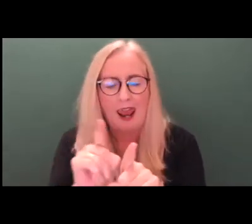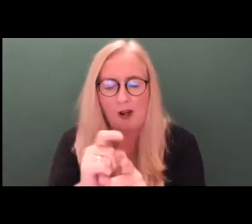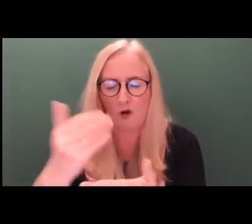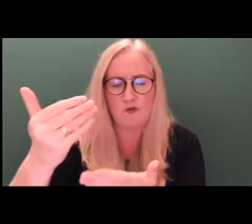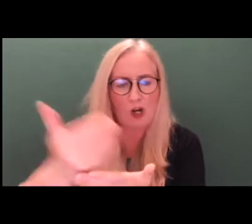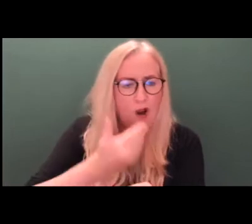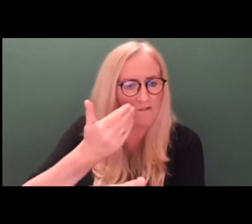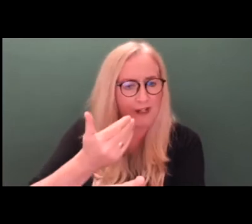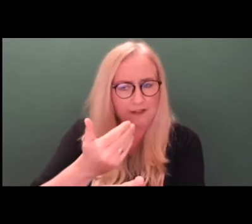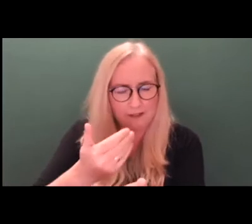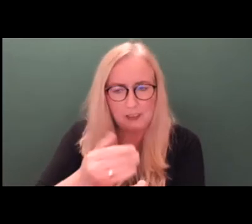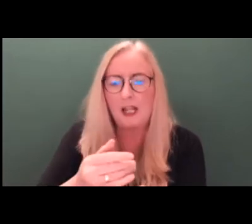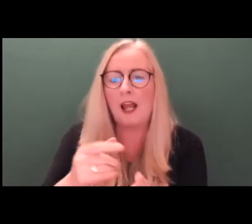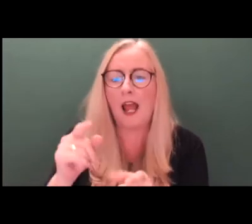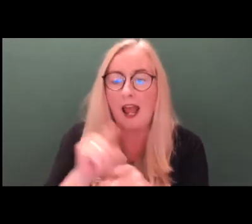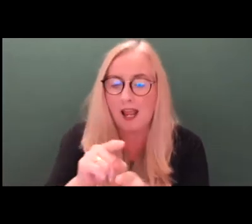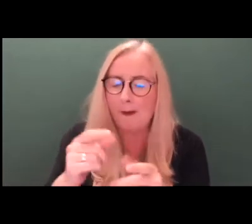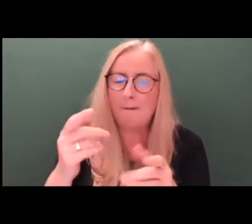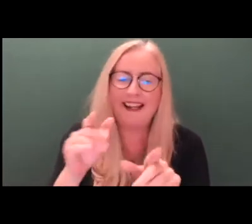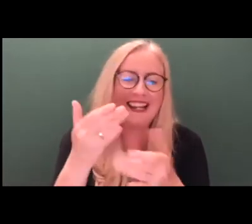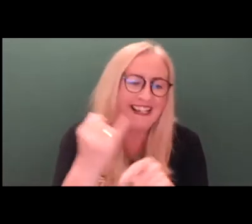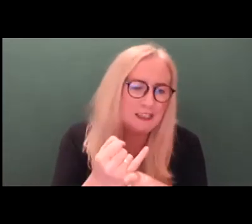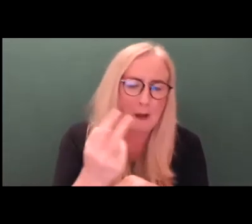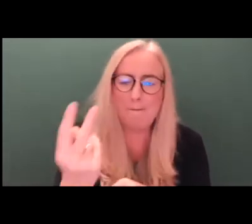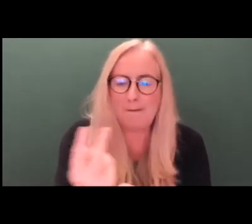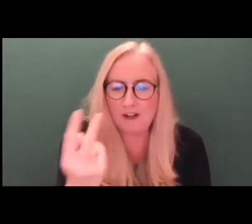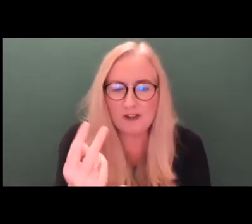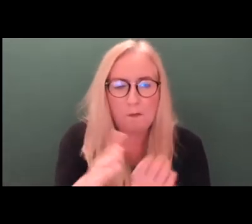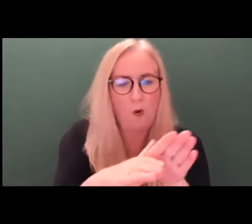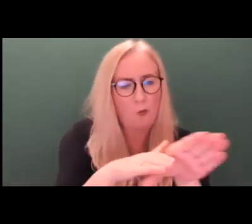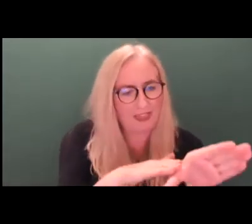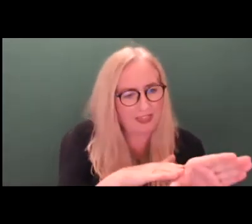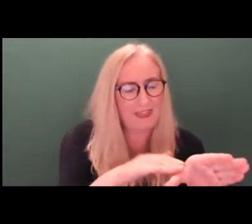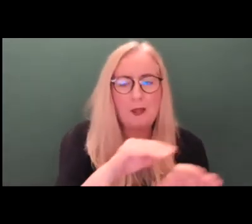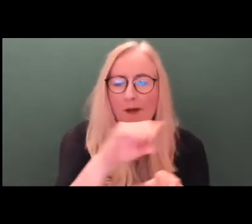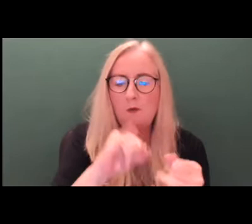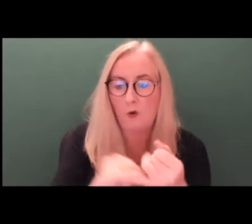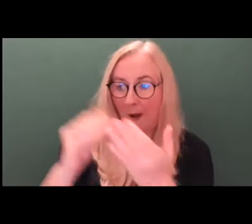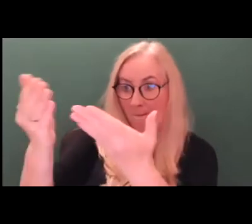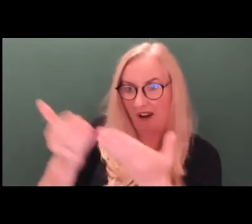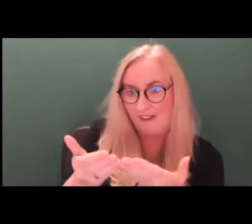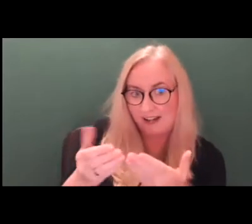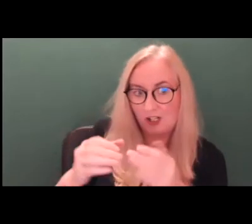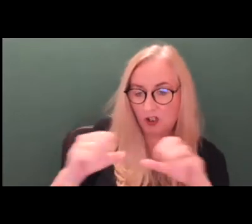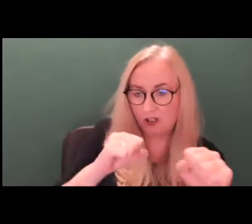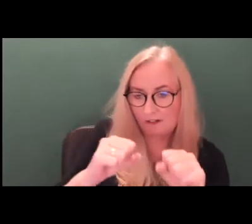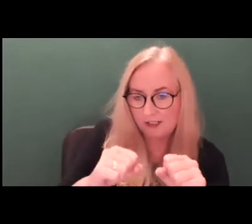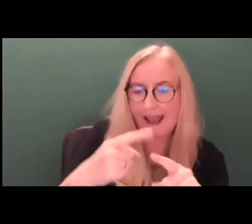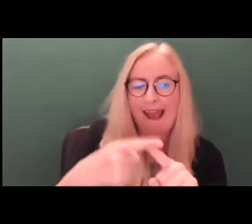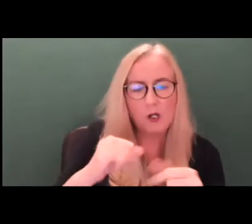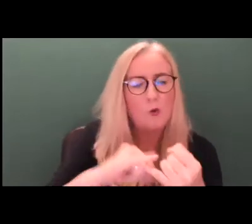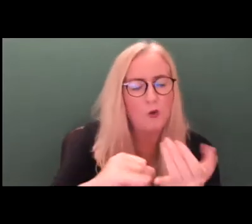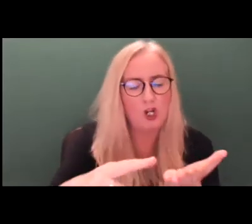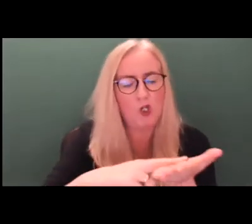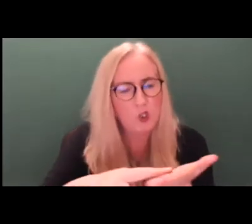in terms of co-production and partnership between people who provide services and those who use them and